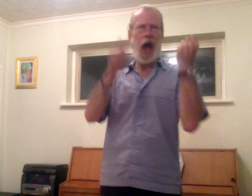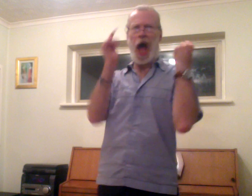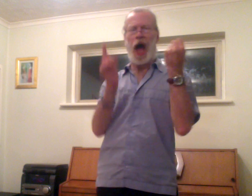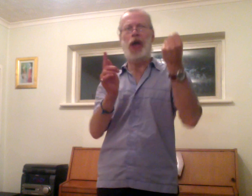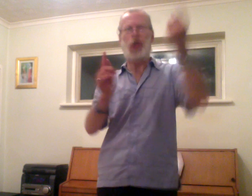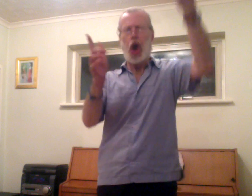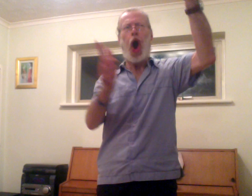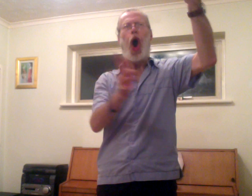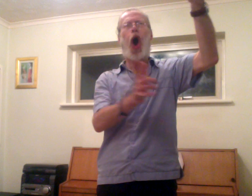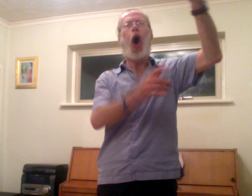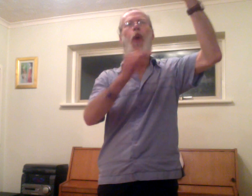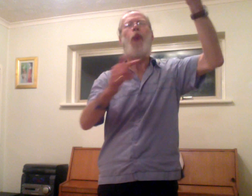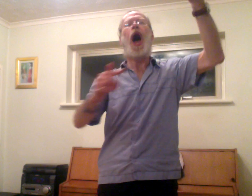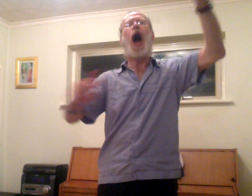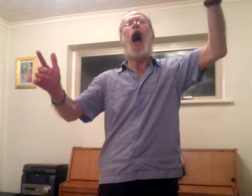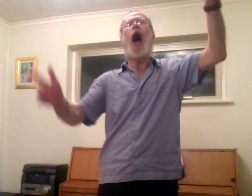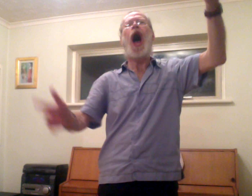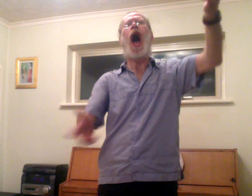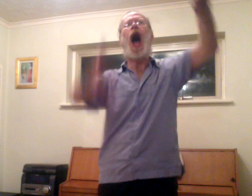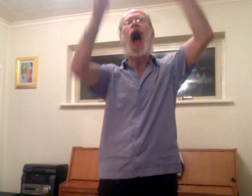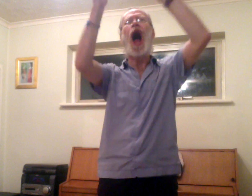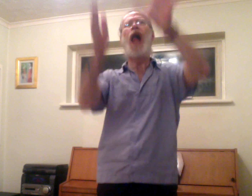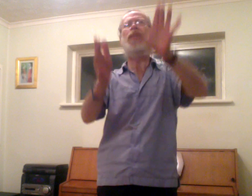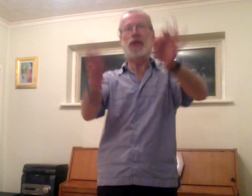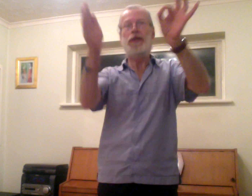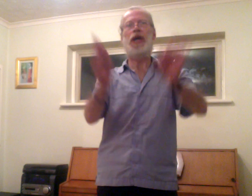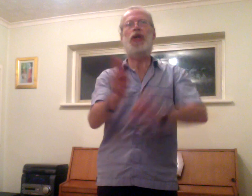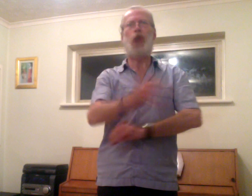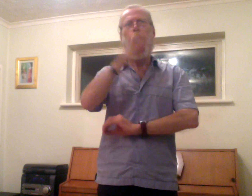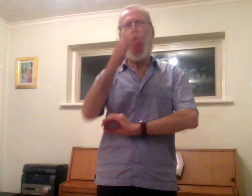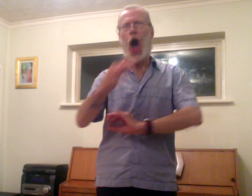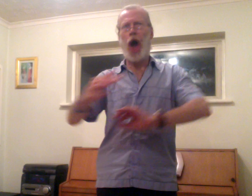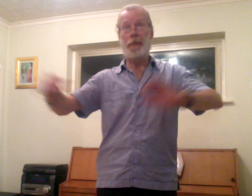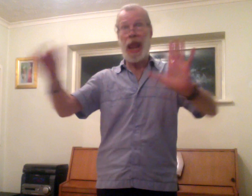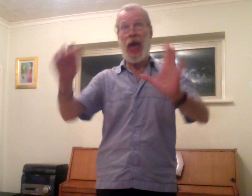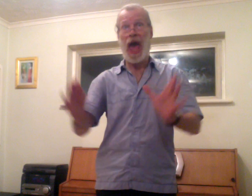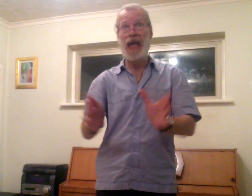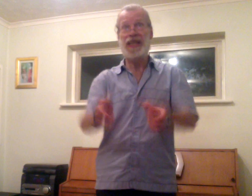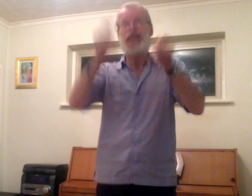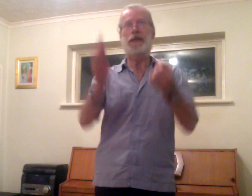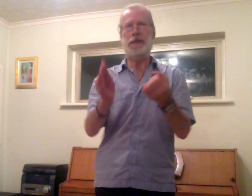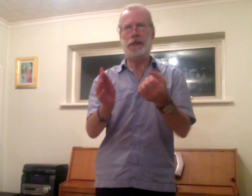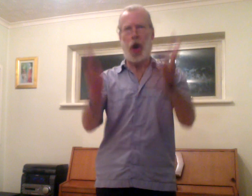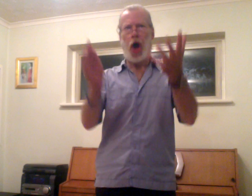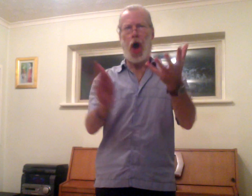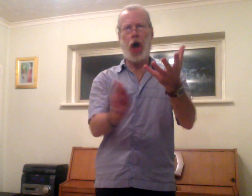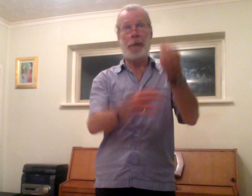of the world God bless, God